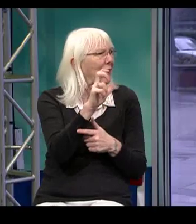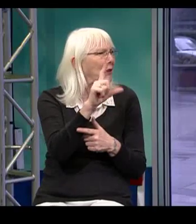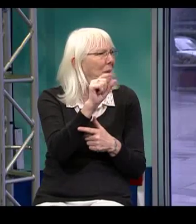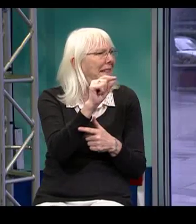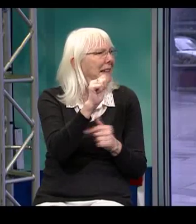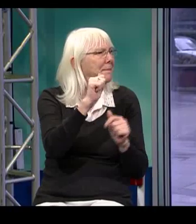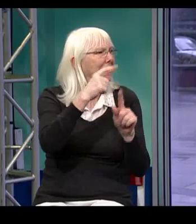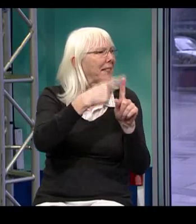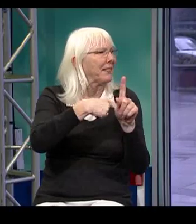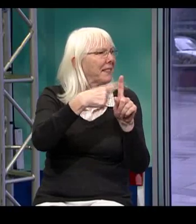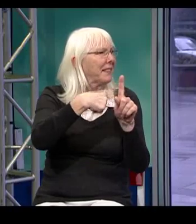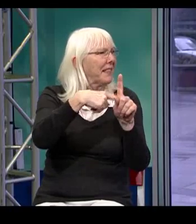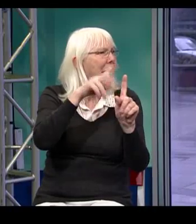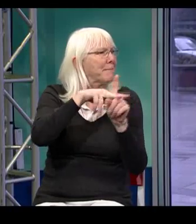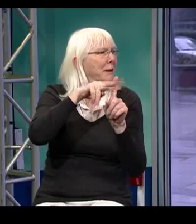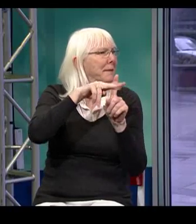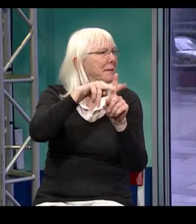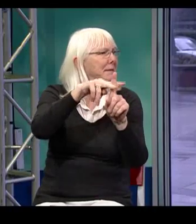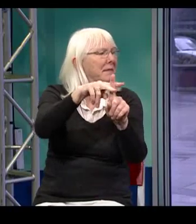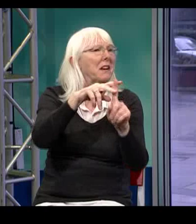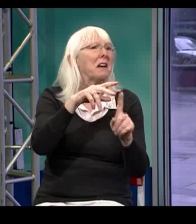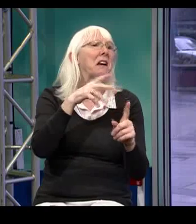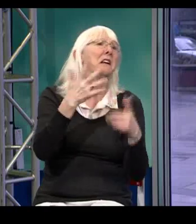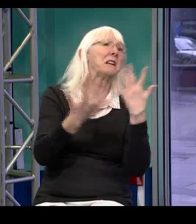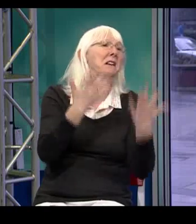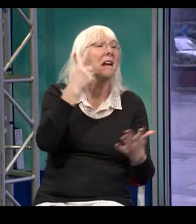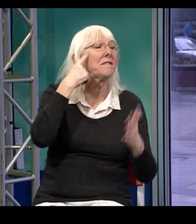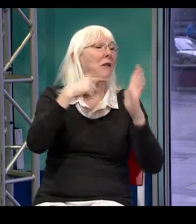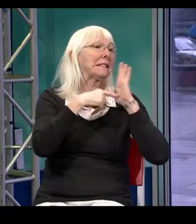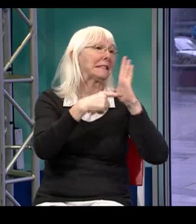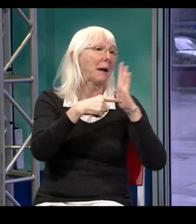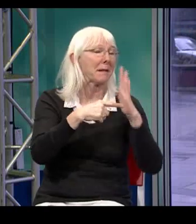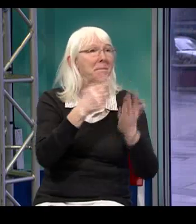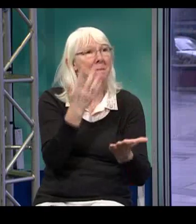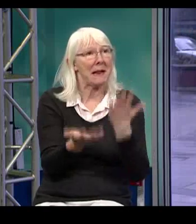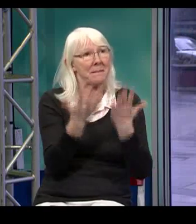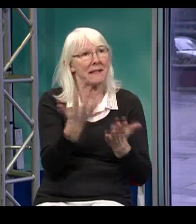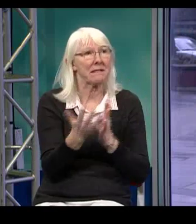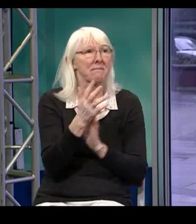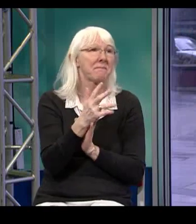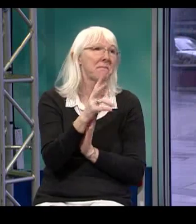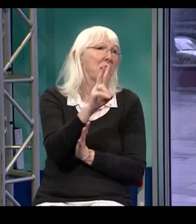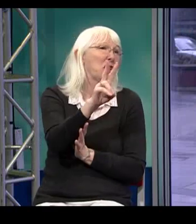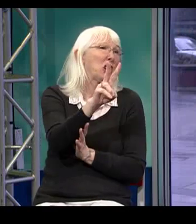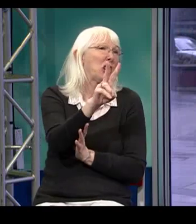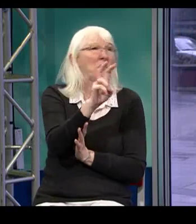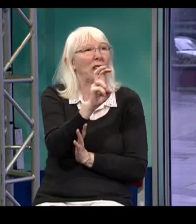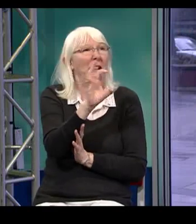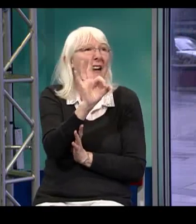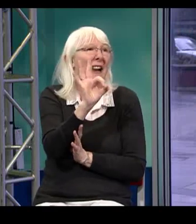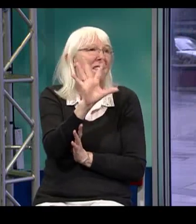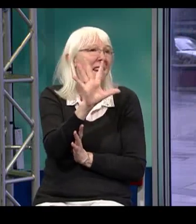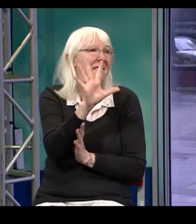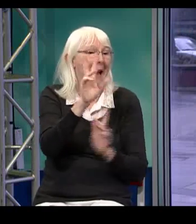Well, as I said, about 300 and some odd appointments a month. But, for example, we might use like